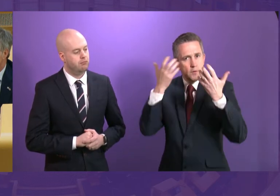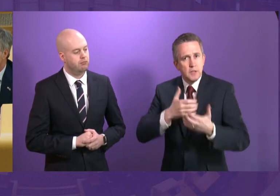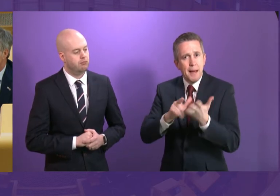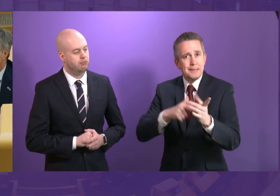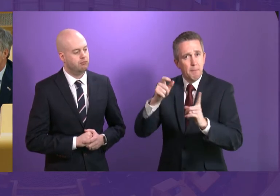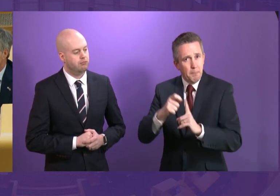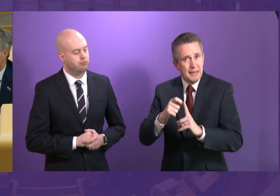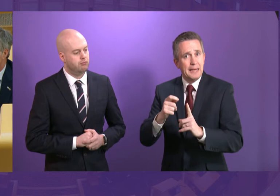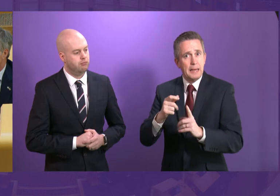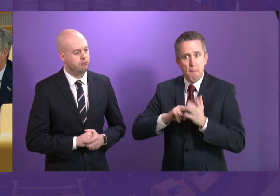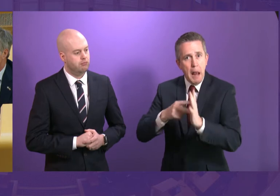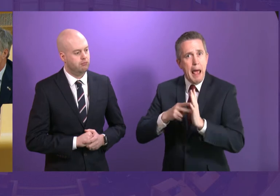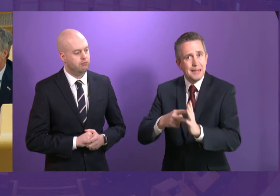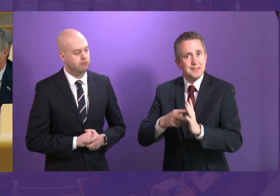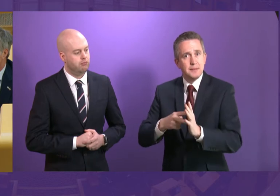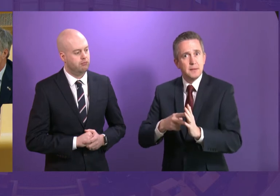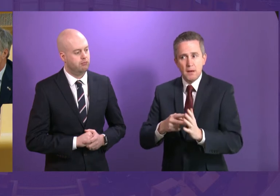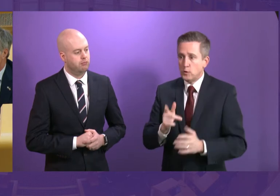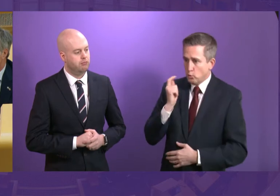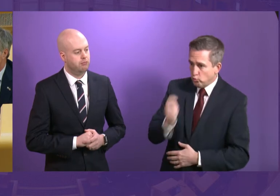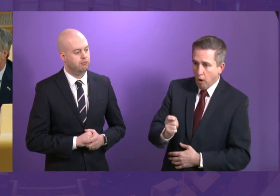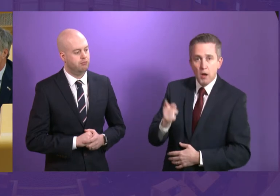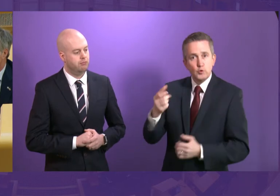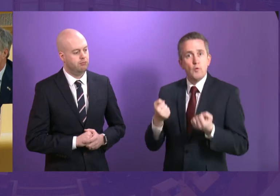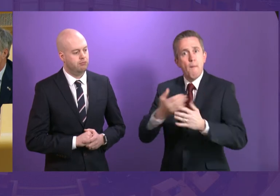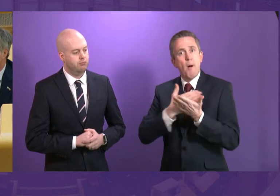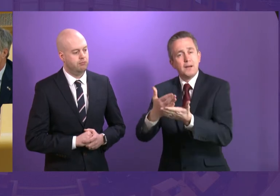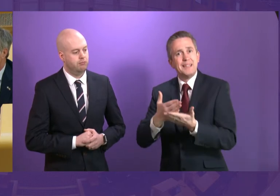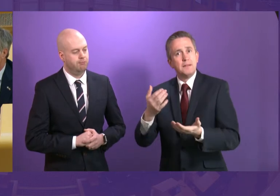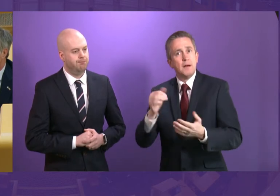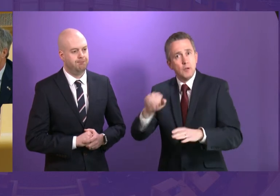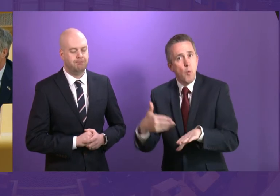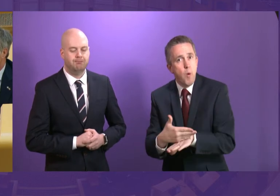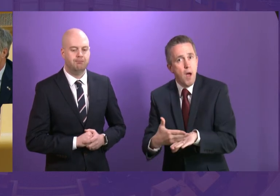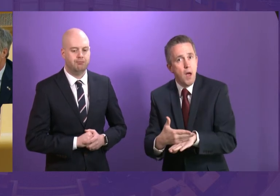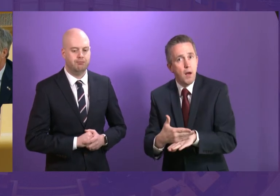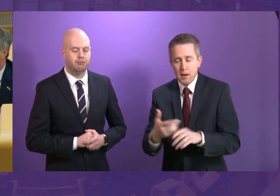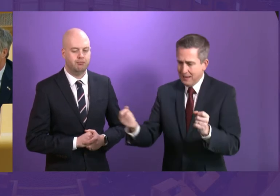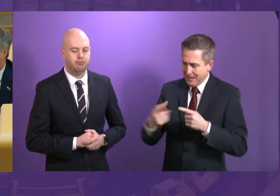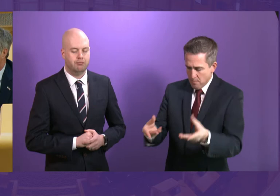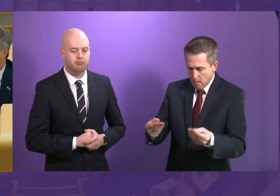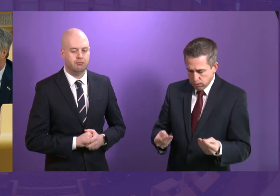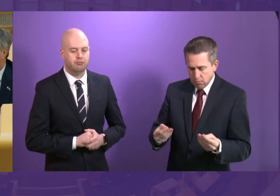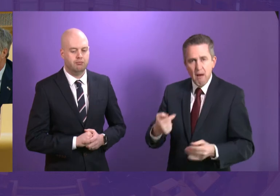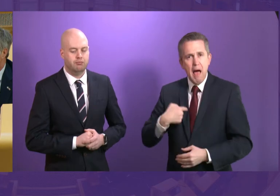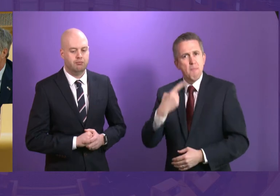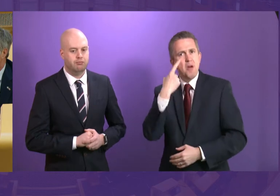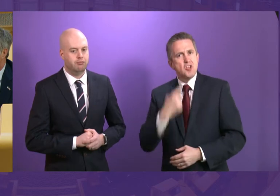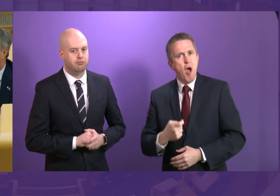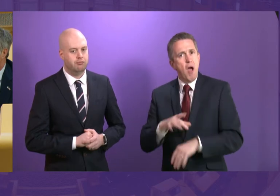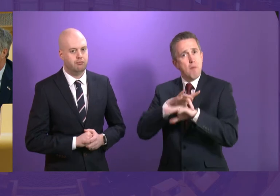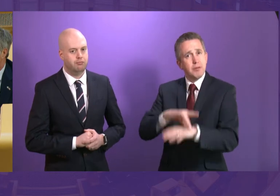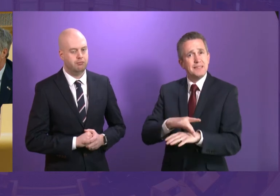charge them for taking their own car to work. Here's what one young man had to say in an email. I am a young apprentice